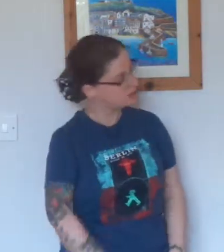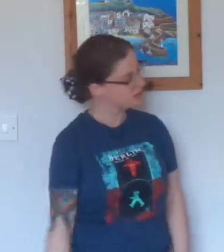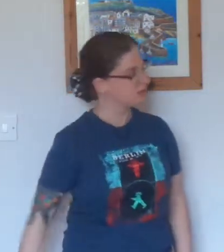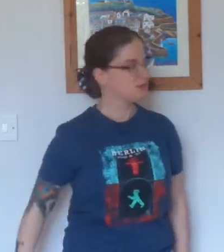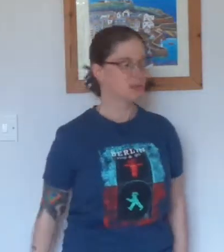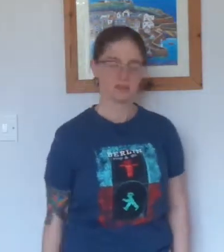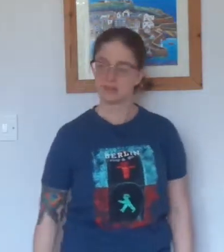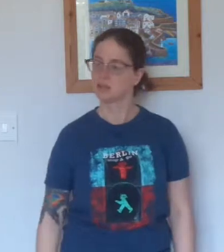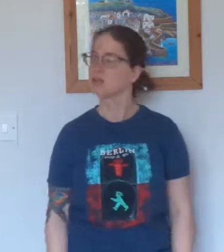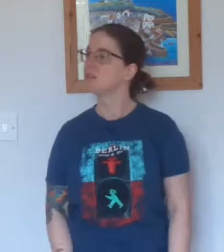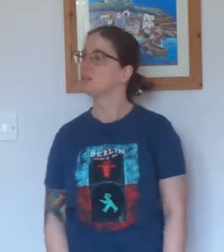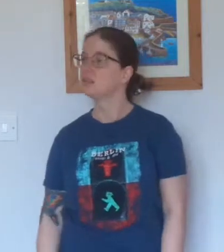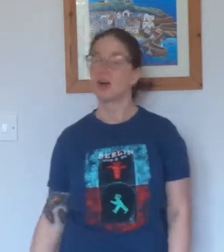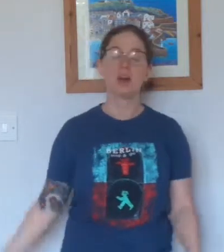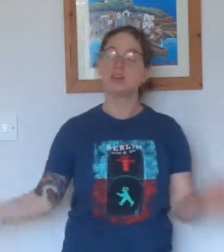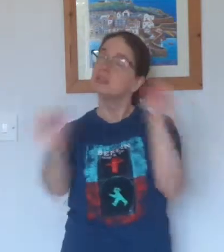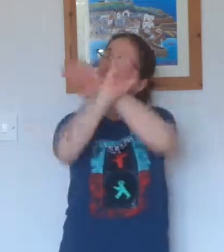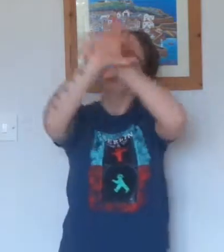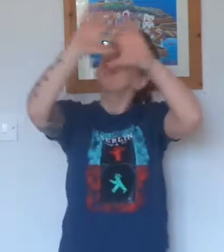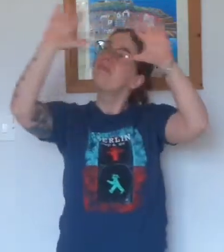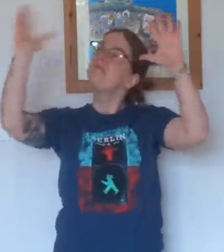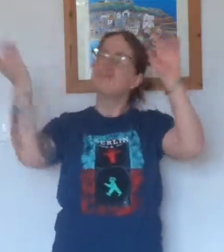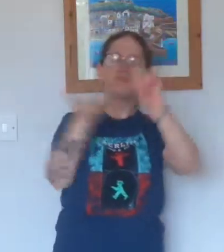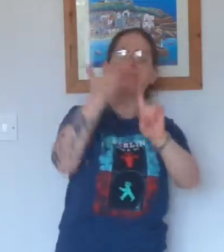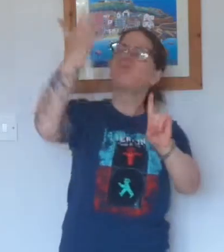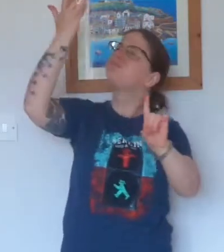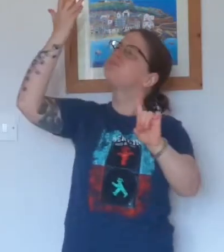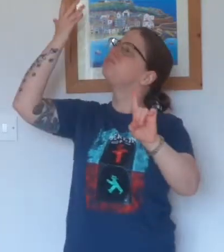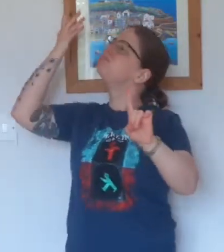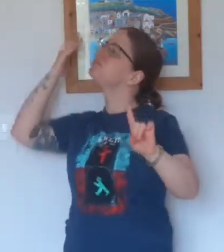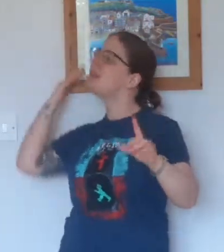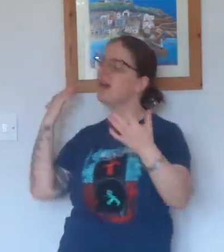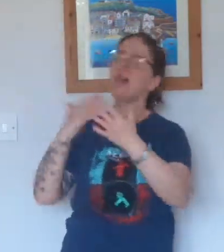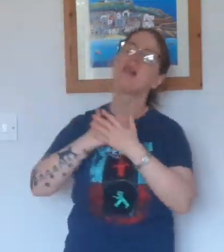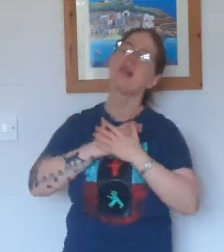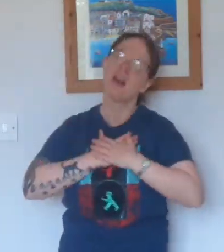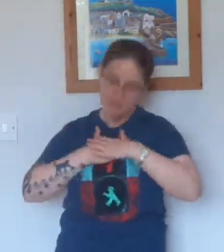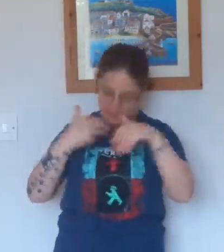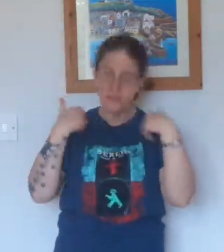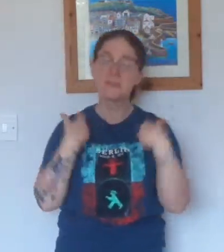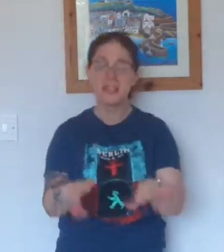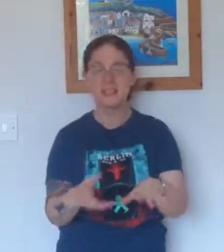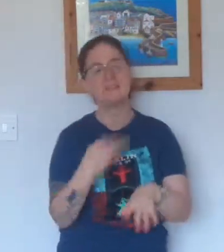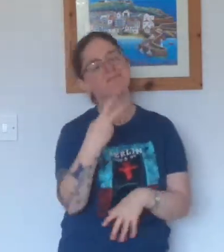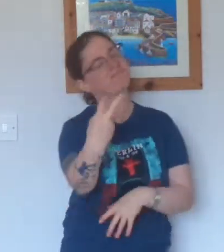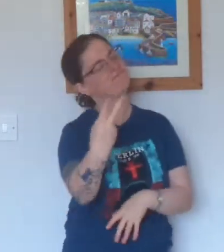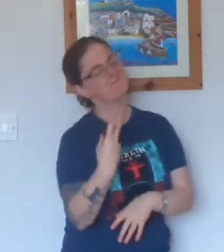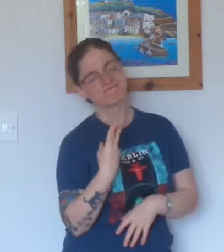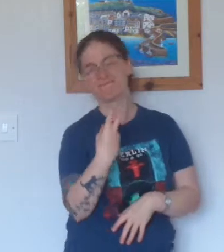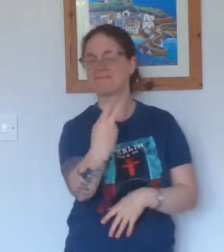just keep thinking about the love that we had And I'm